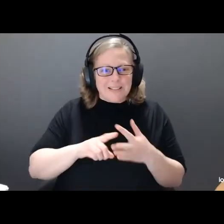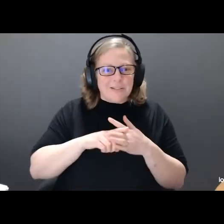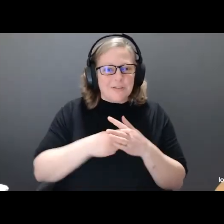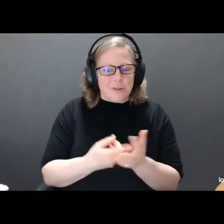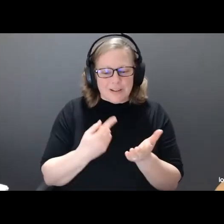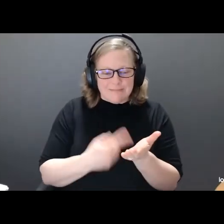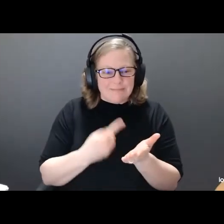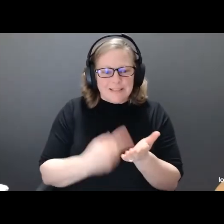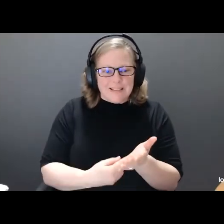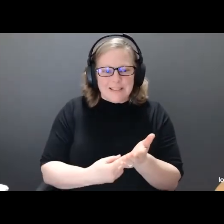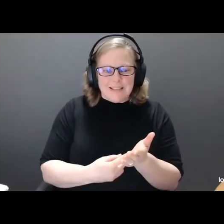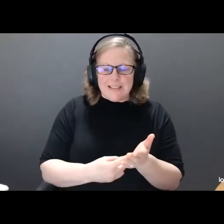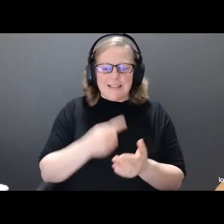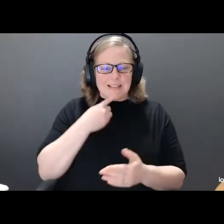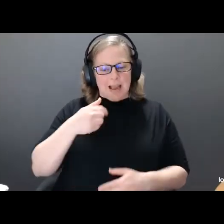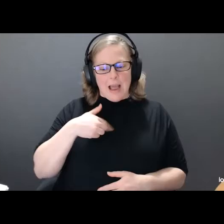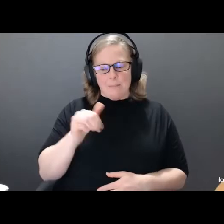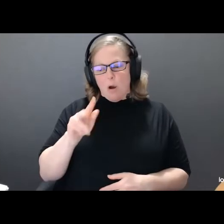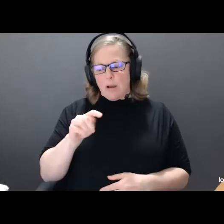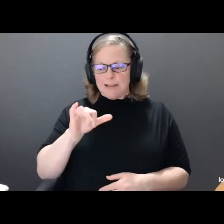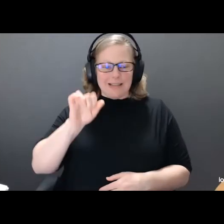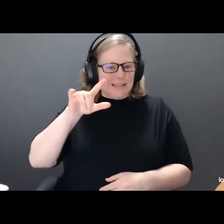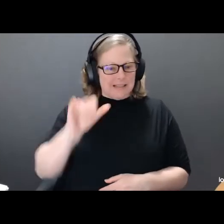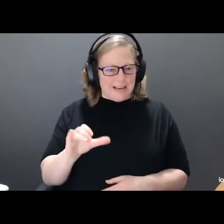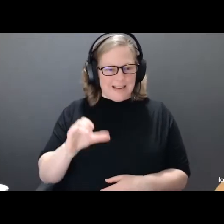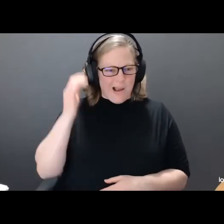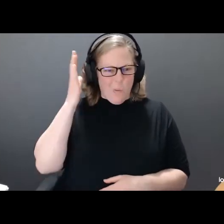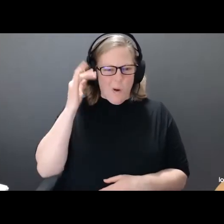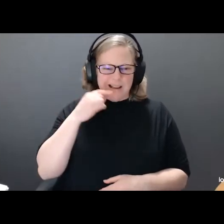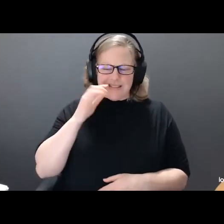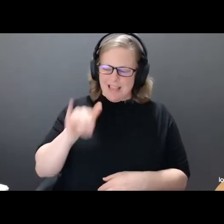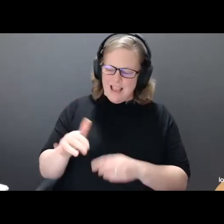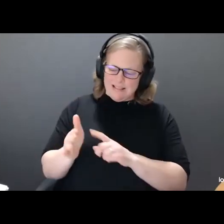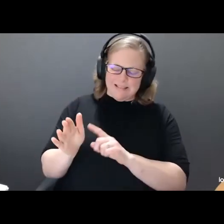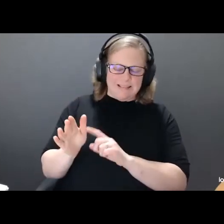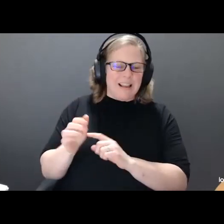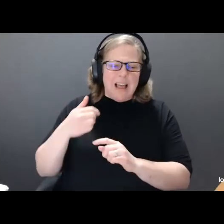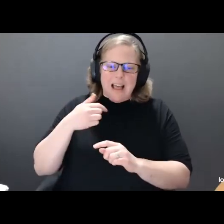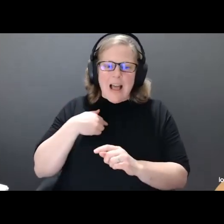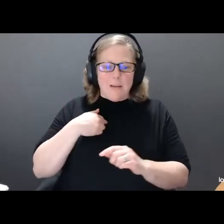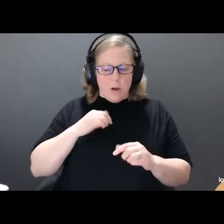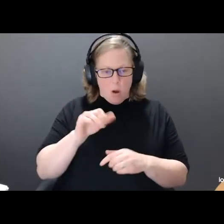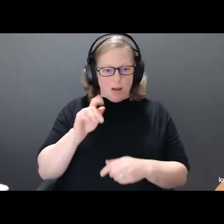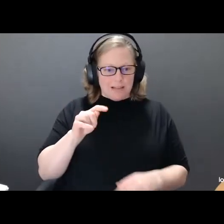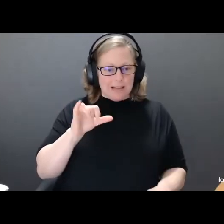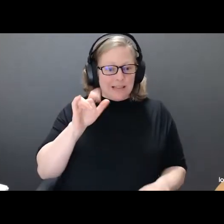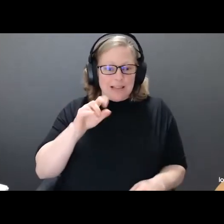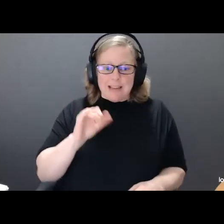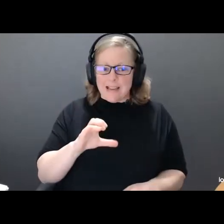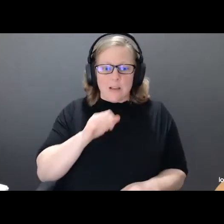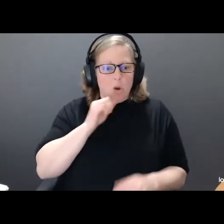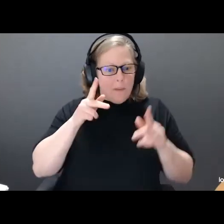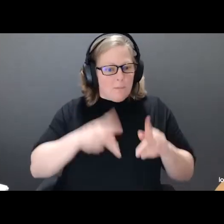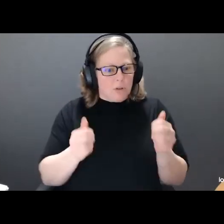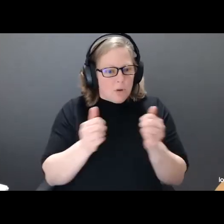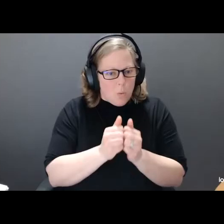same page right away. I am autistic. I am not a person with autism in the same way that I am a Canadian person and not